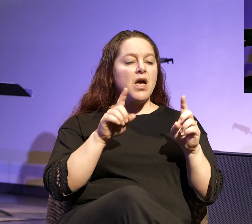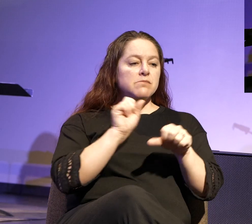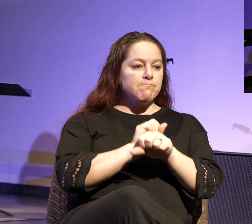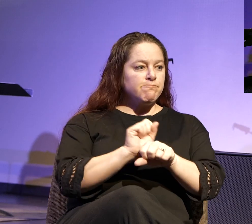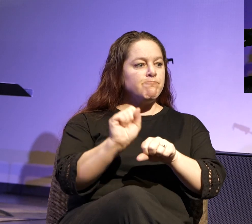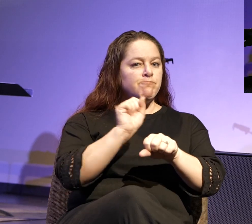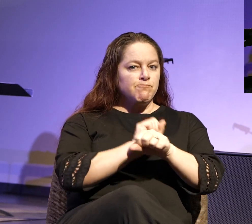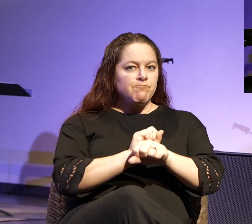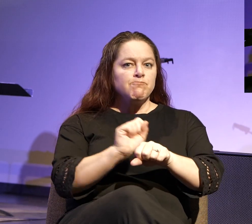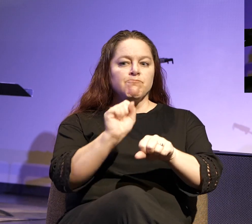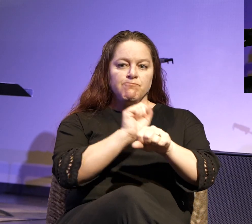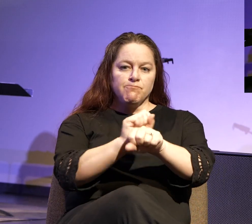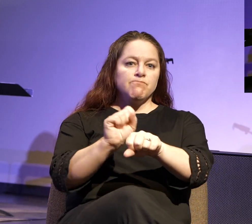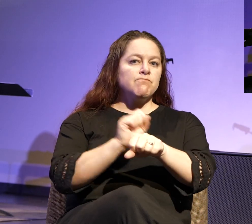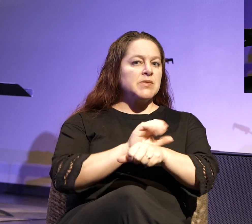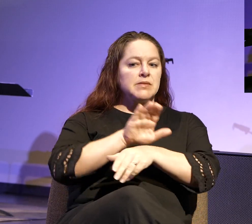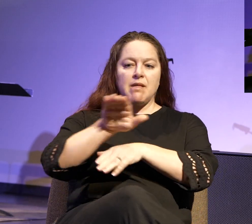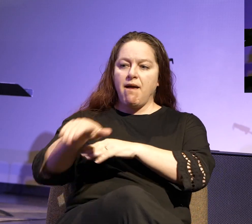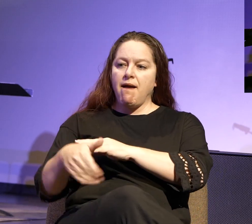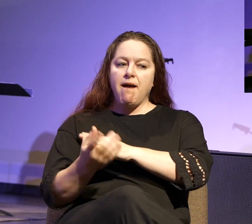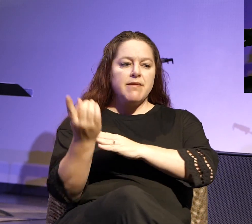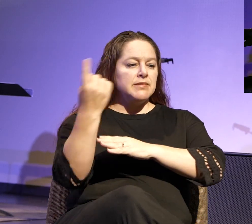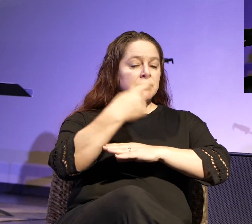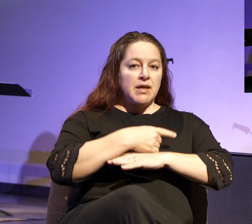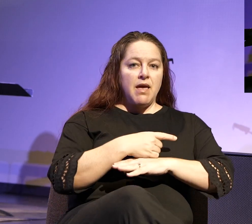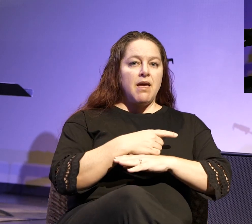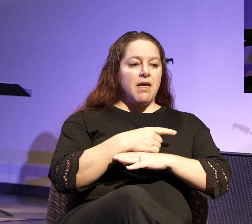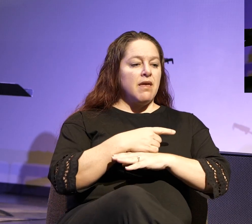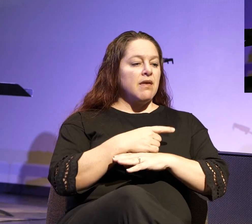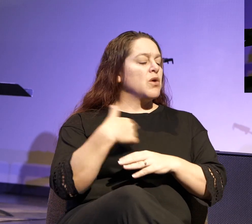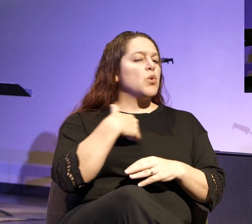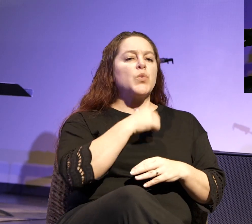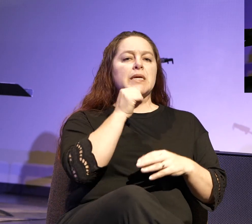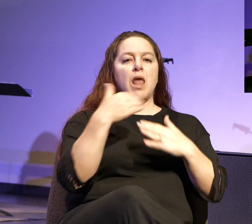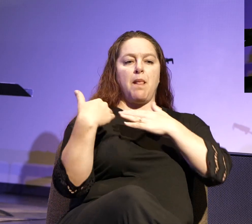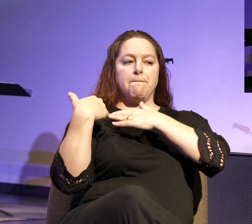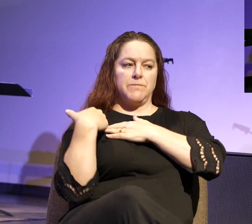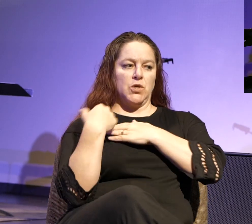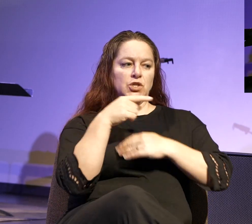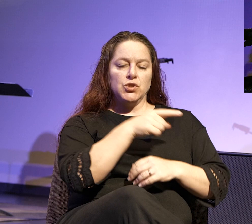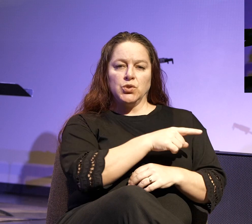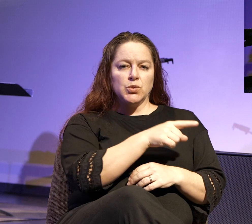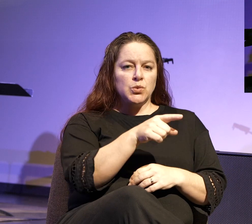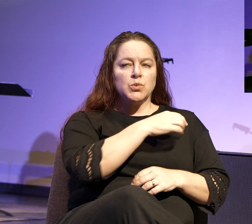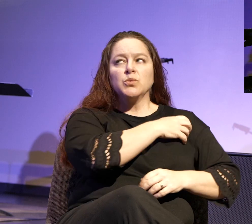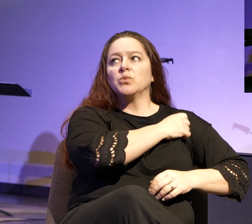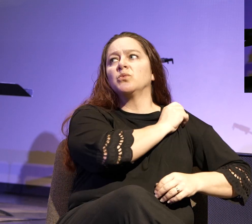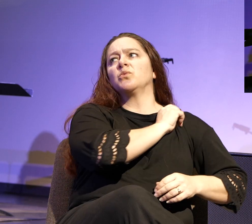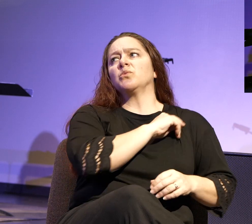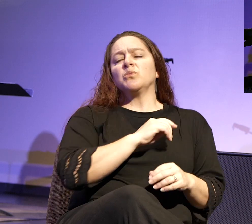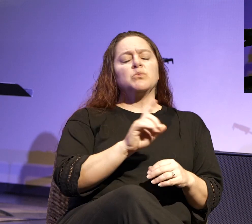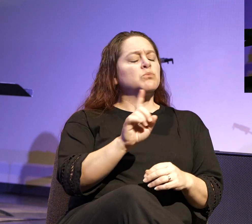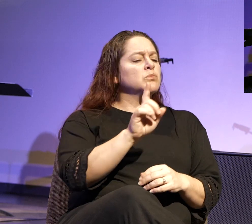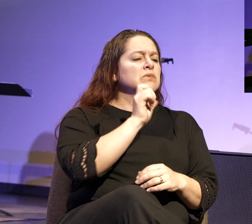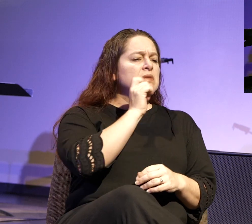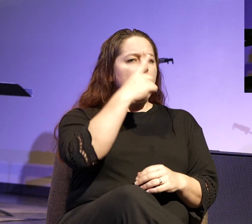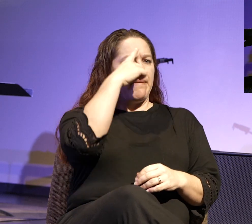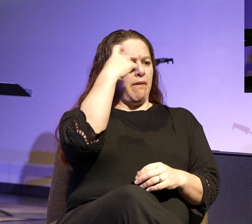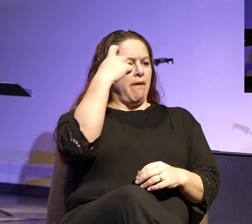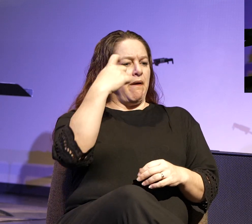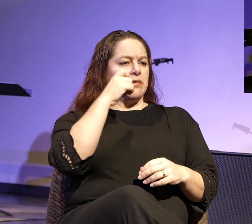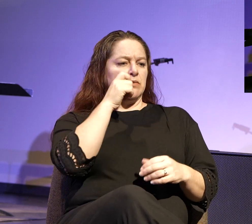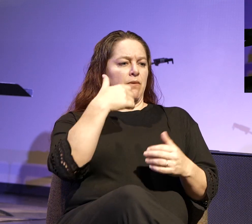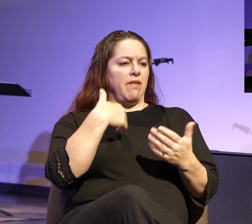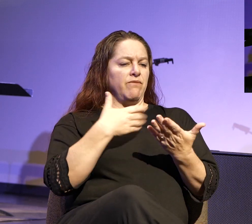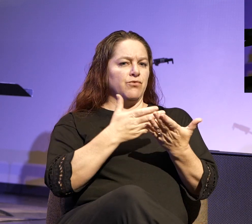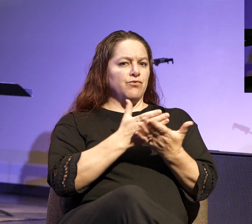and labor we worked night and day, that we might not be a burden to any of you. It was not because we do not have that